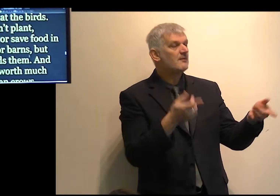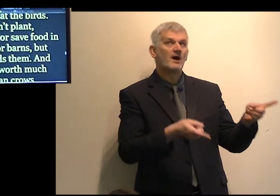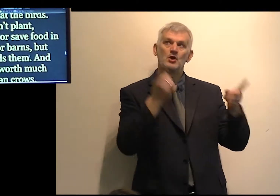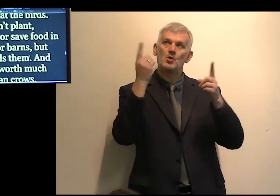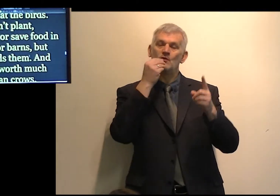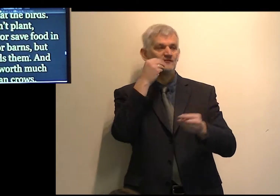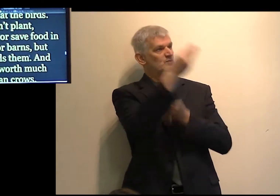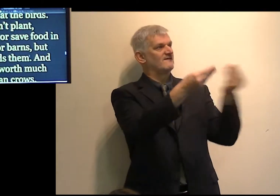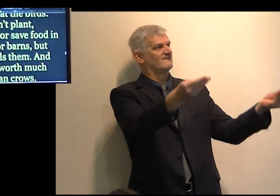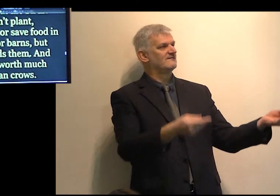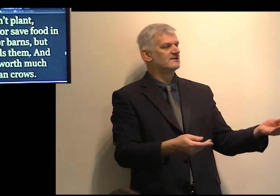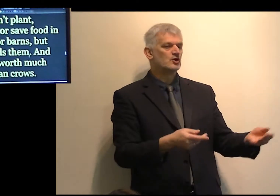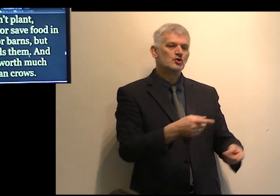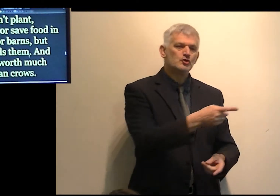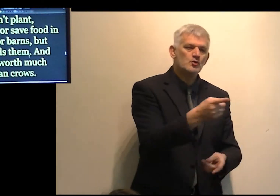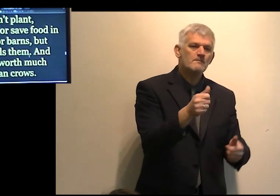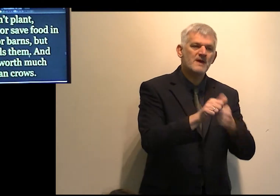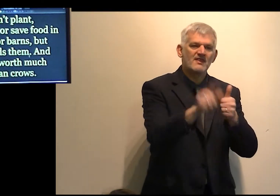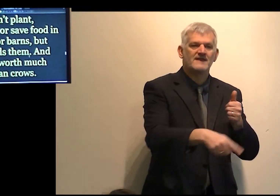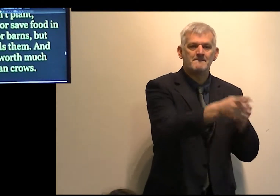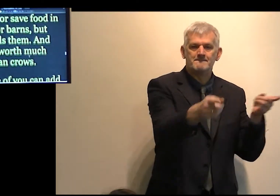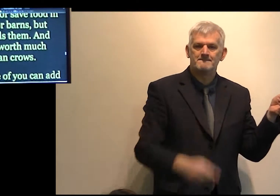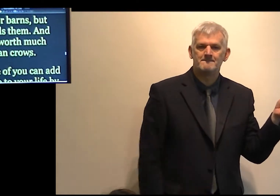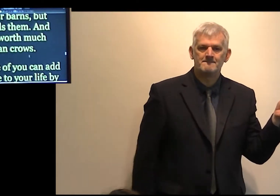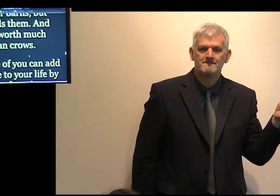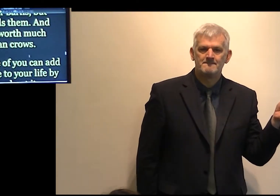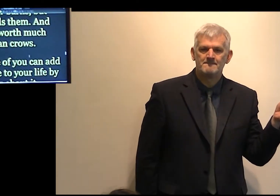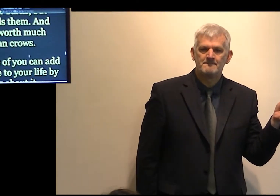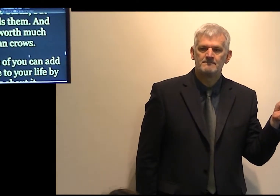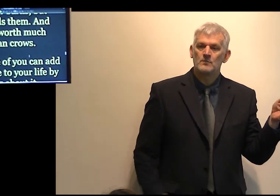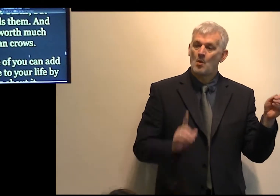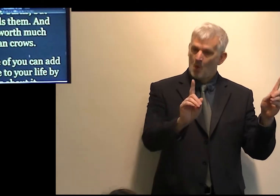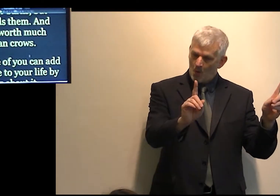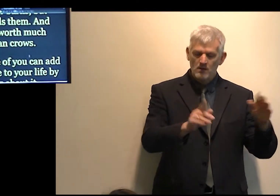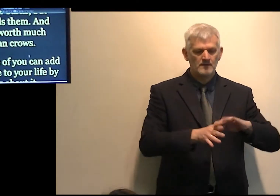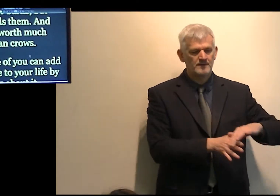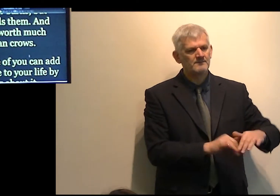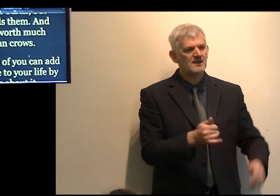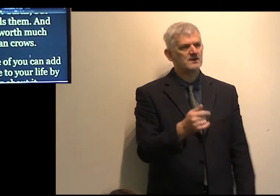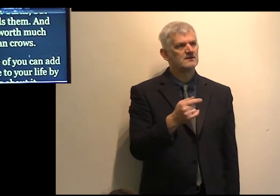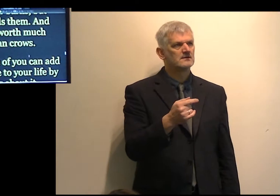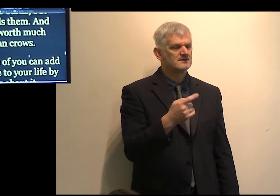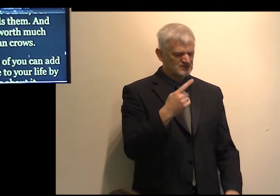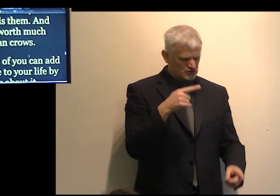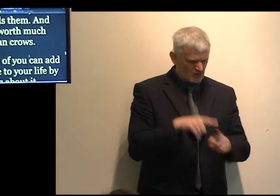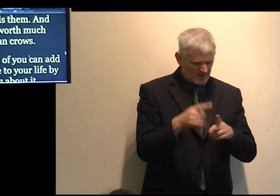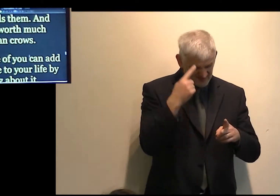are ye better than the fowls. At which of you, with taking thought, can add to his